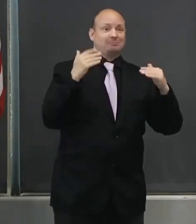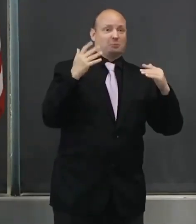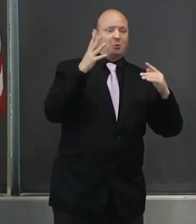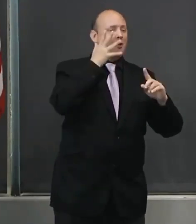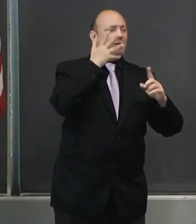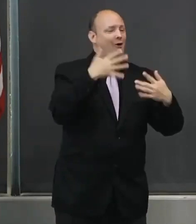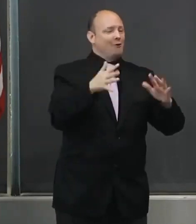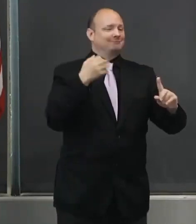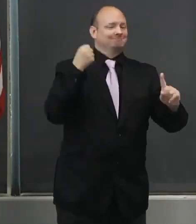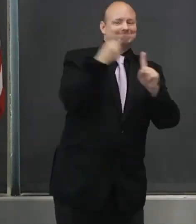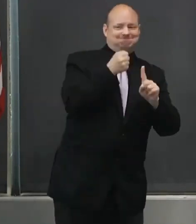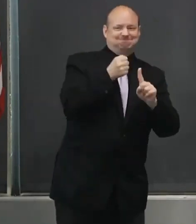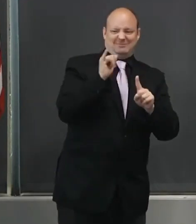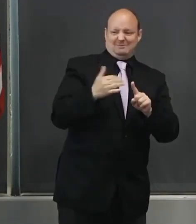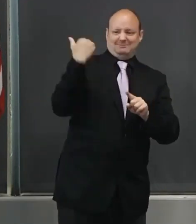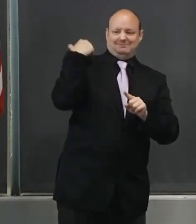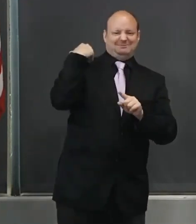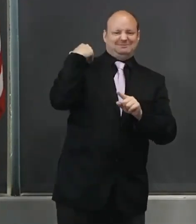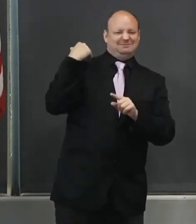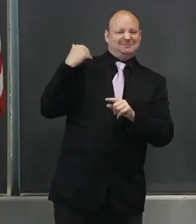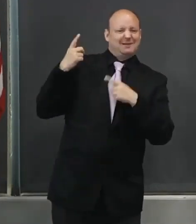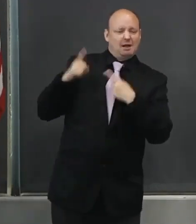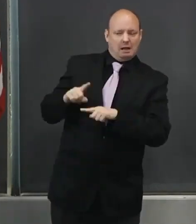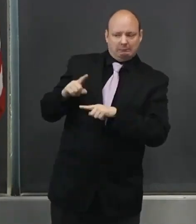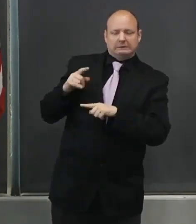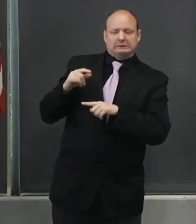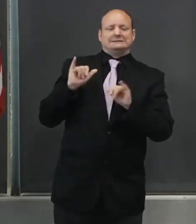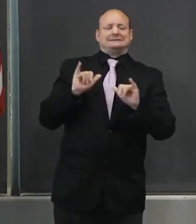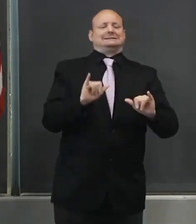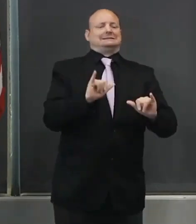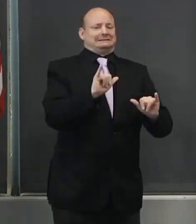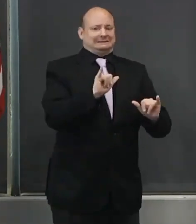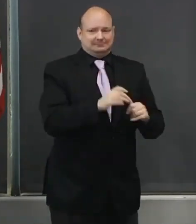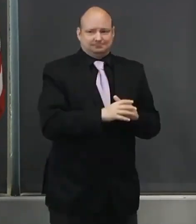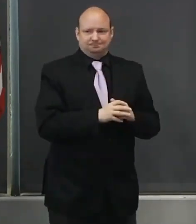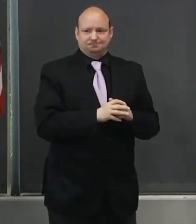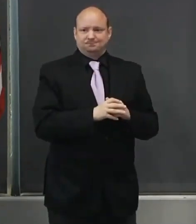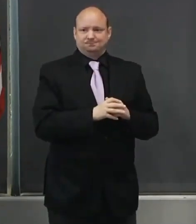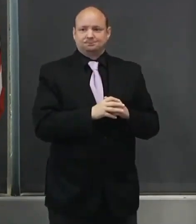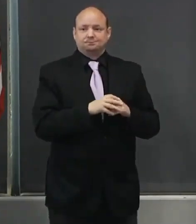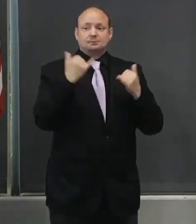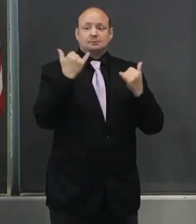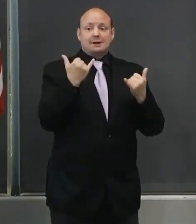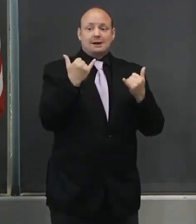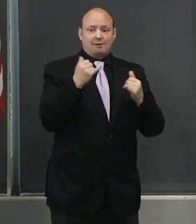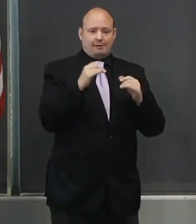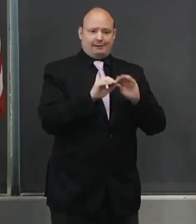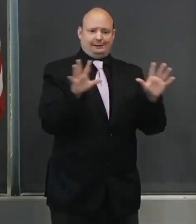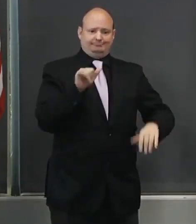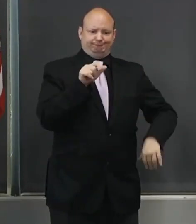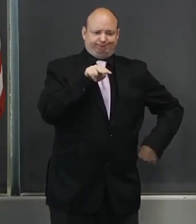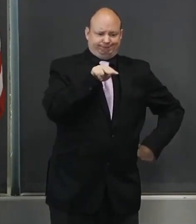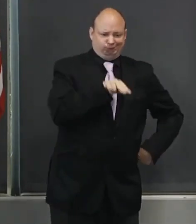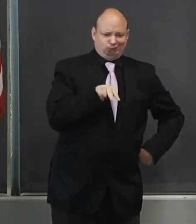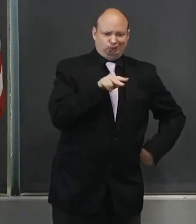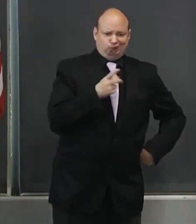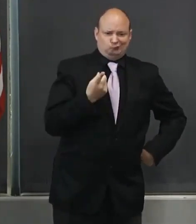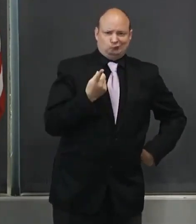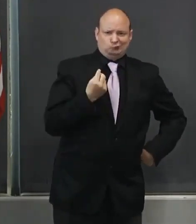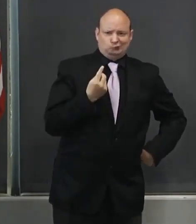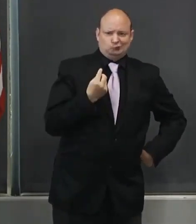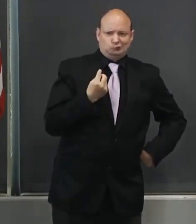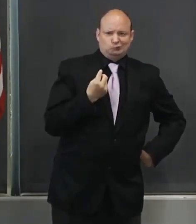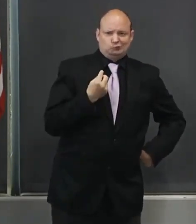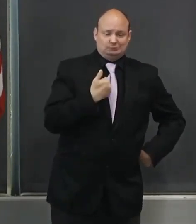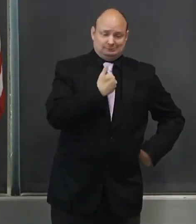and moved to distance learning. So, me be really clear, I am absolutely unwilling